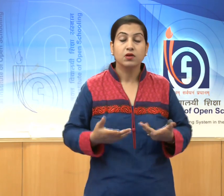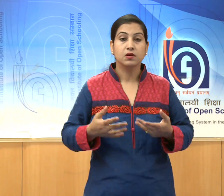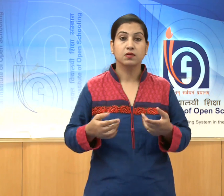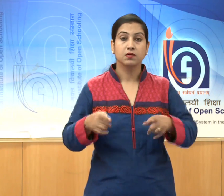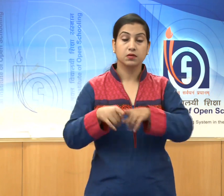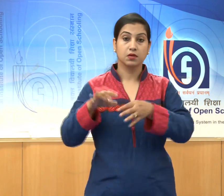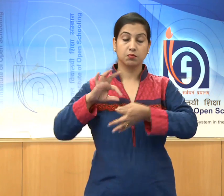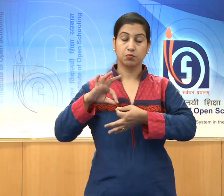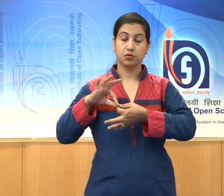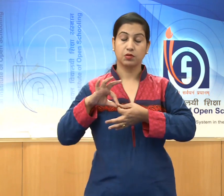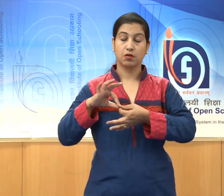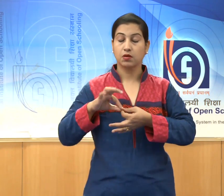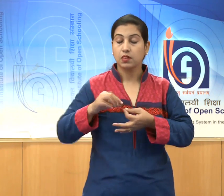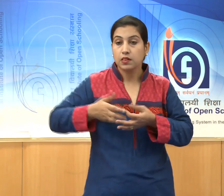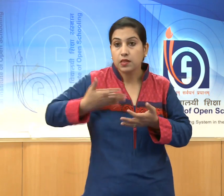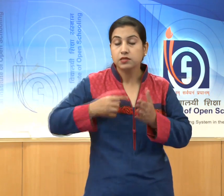Lord Buddha.